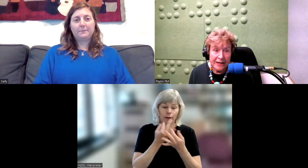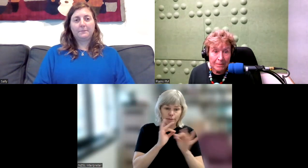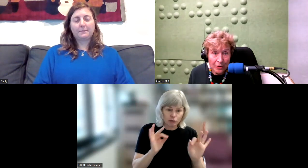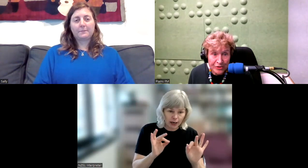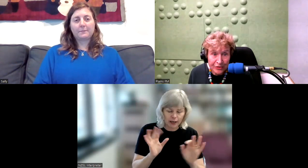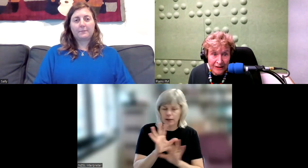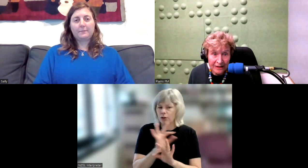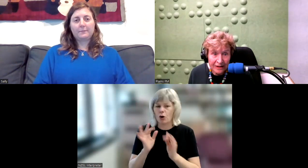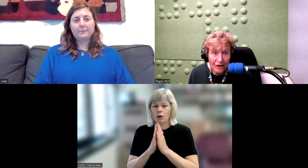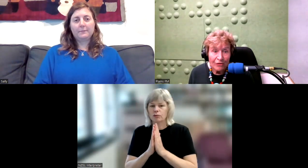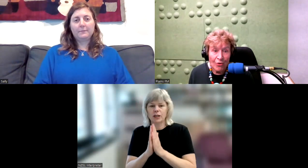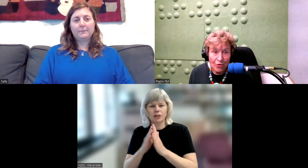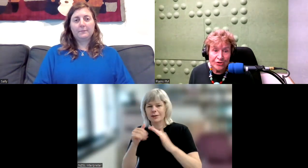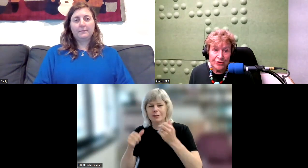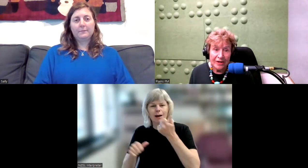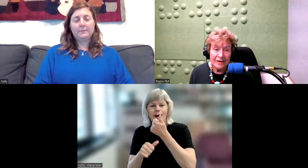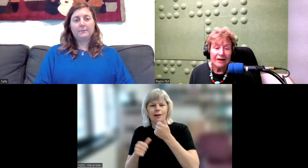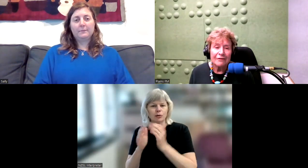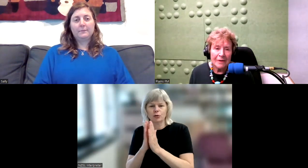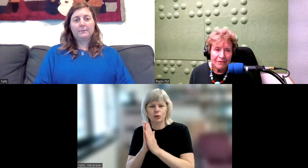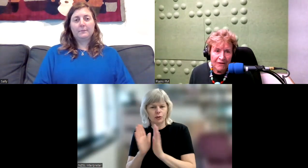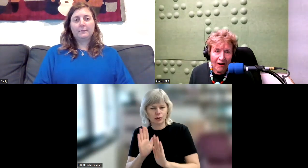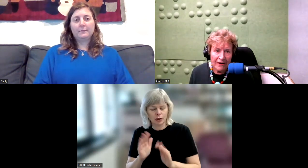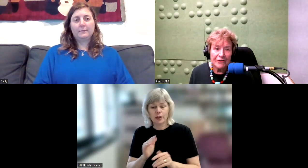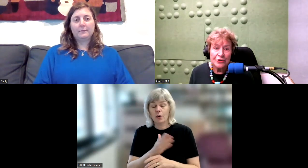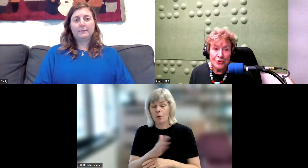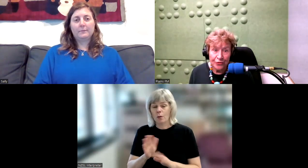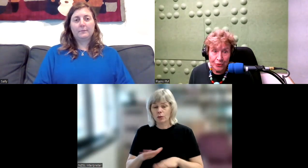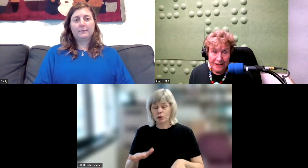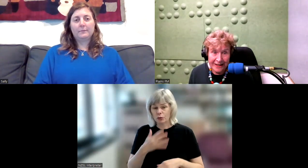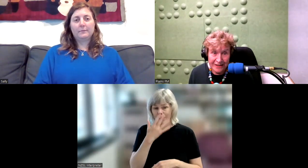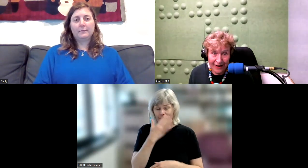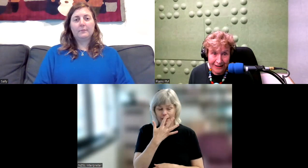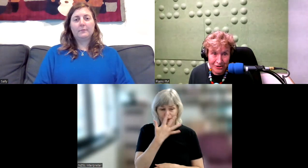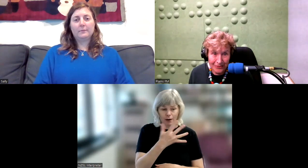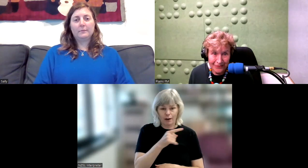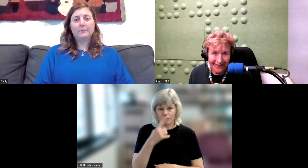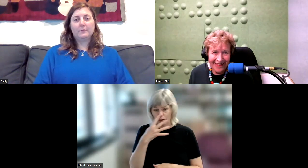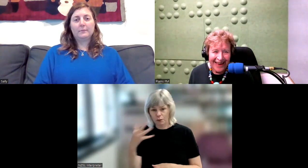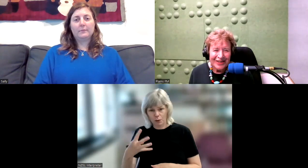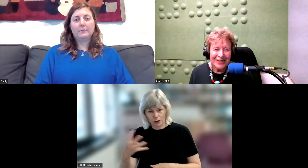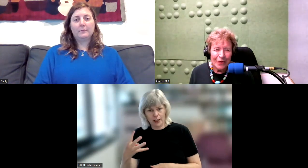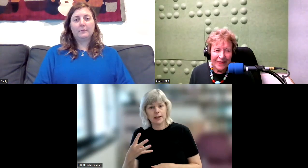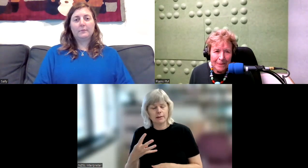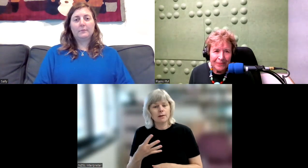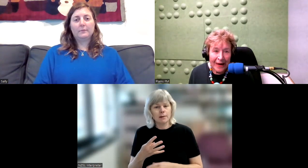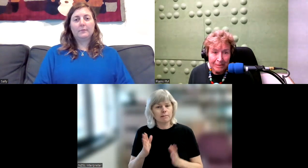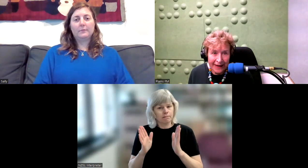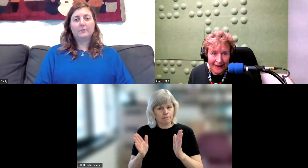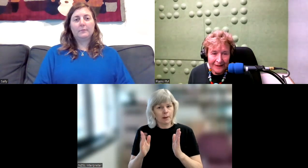compulsory for all children from five to 14 years of age. So when that, that began, then